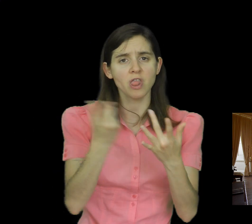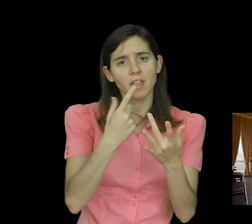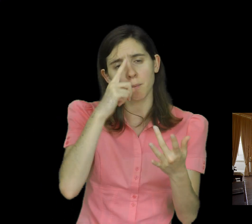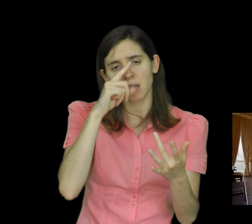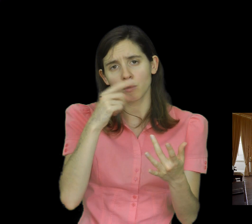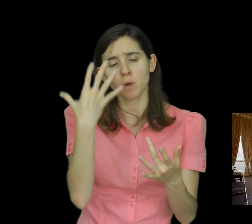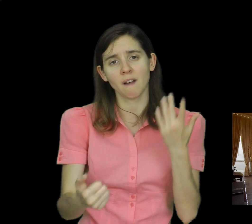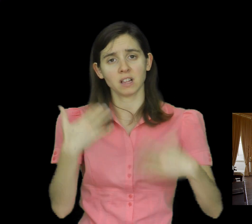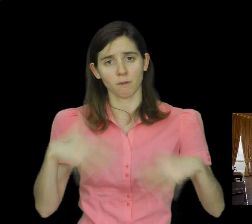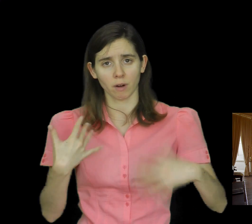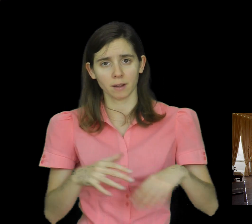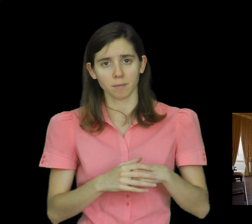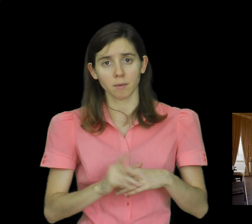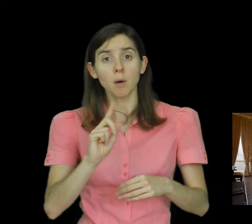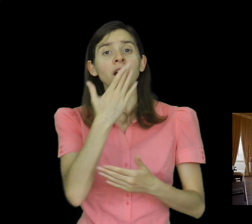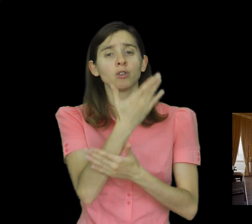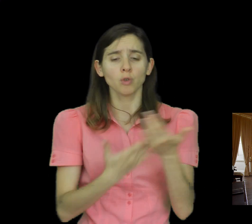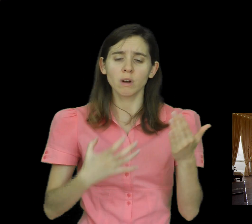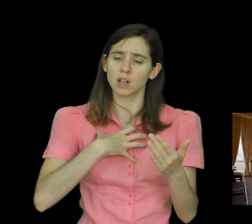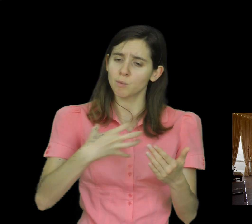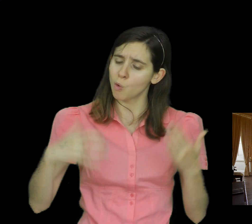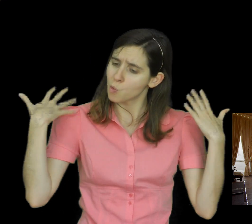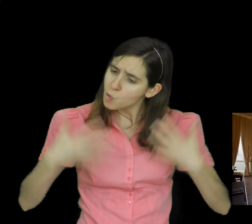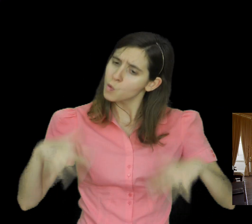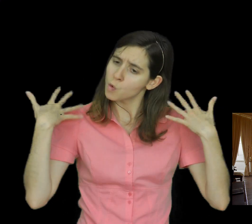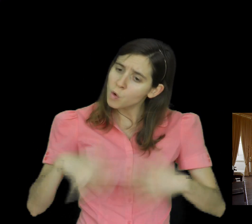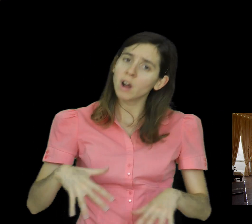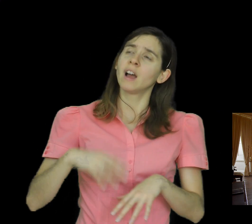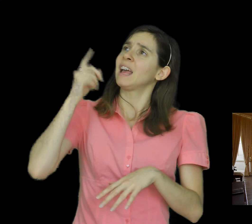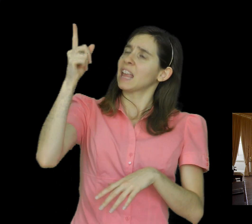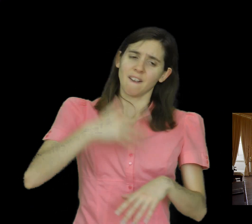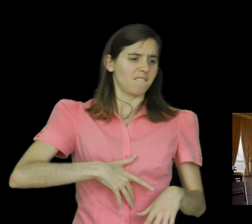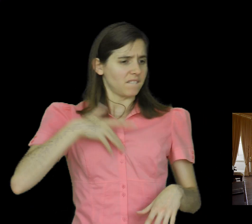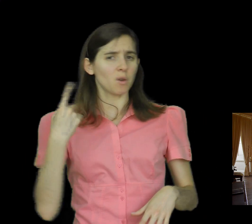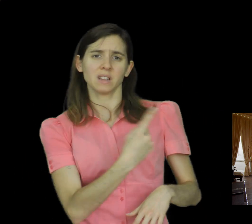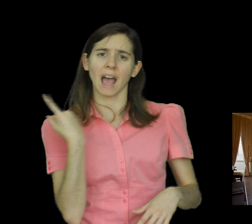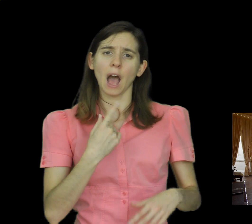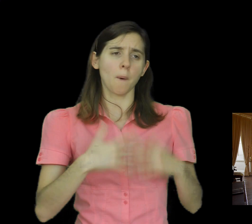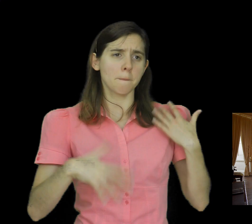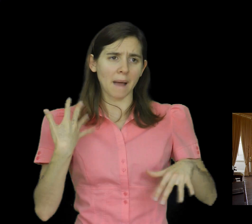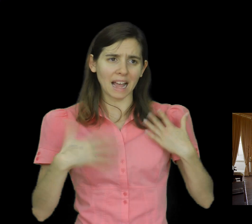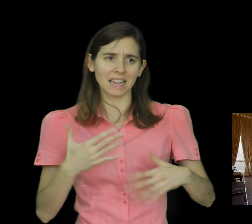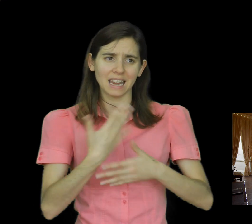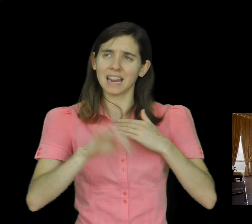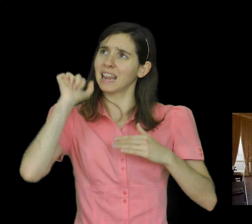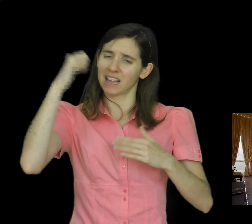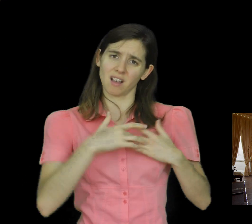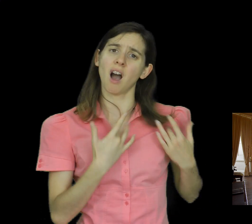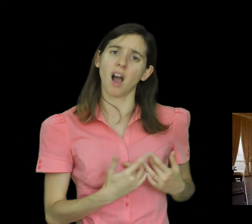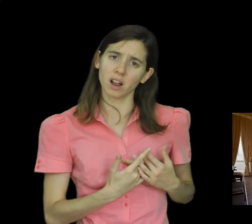But the story gets even more amazing. Not only does God feel our pain in his heart from a distance, he literally